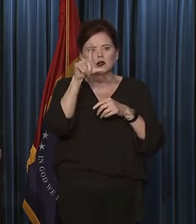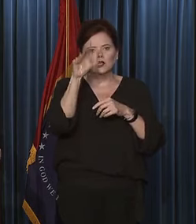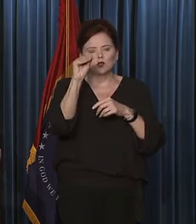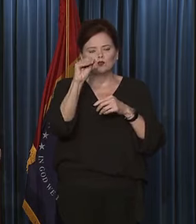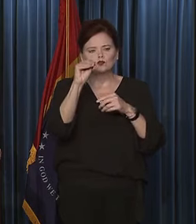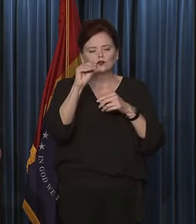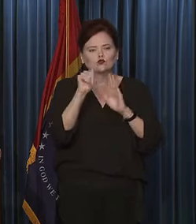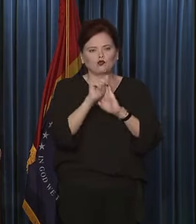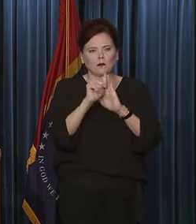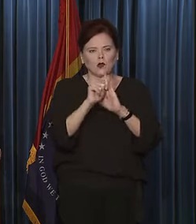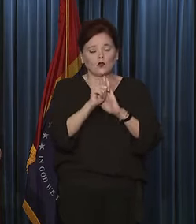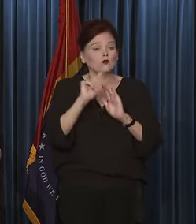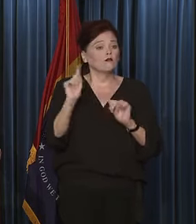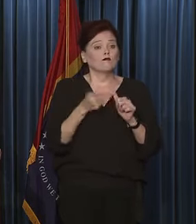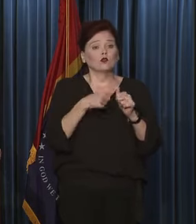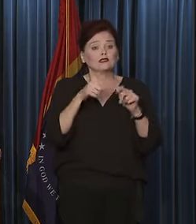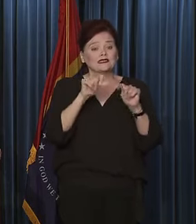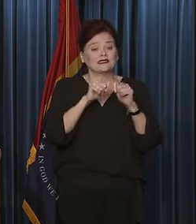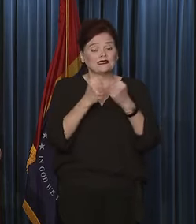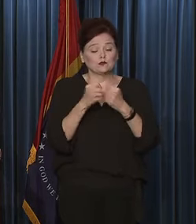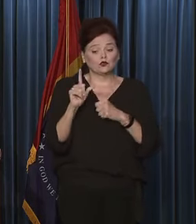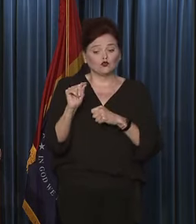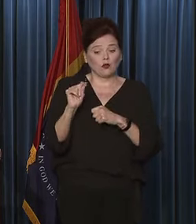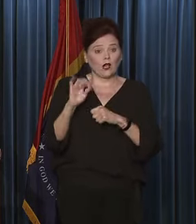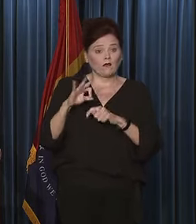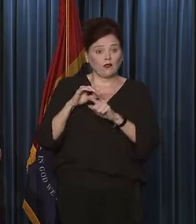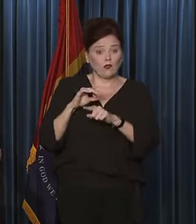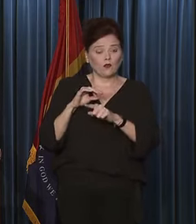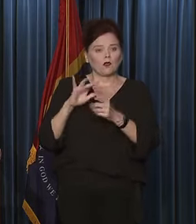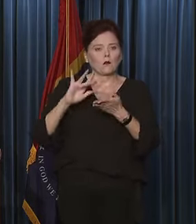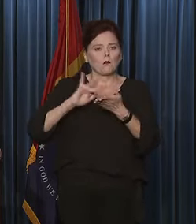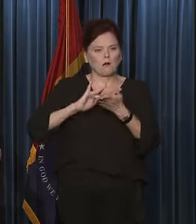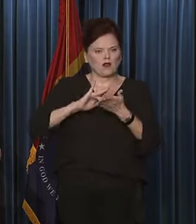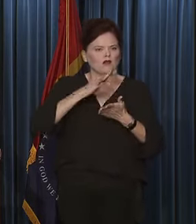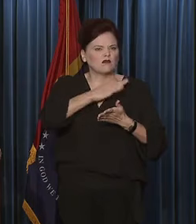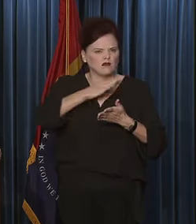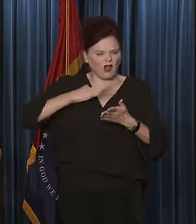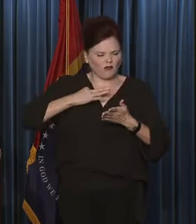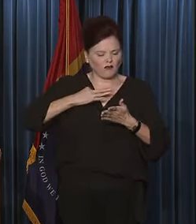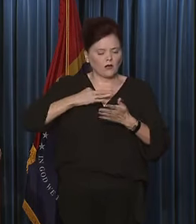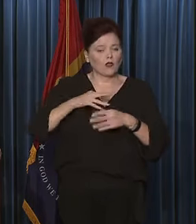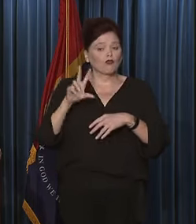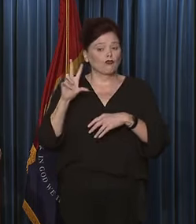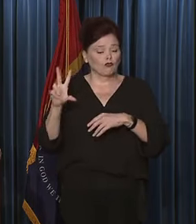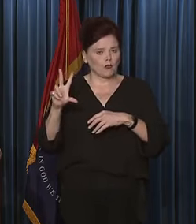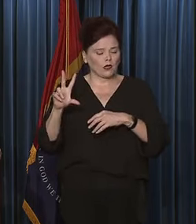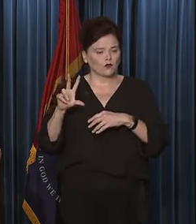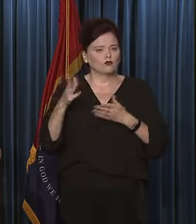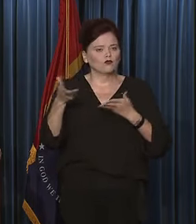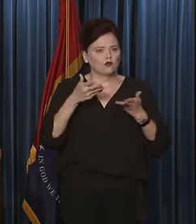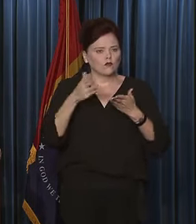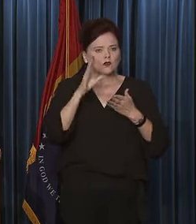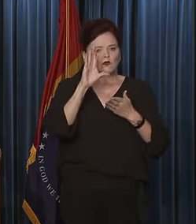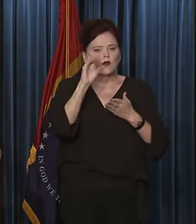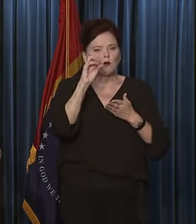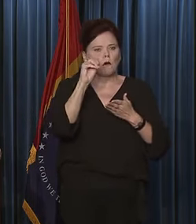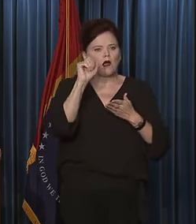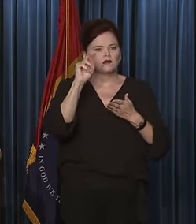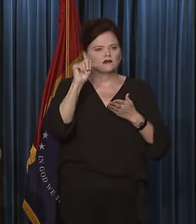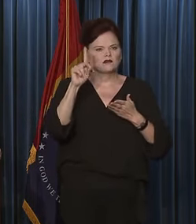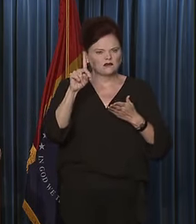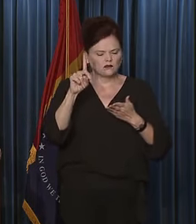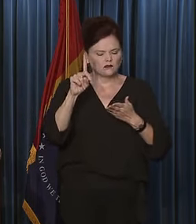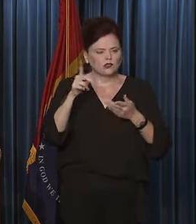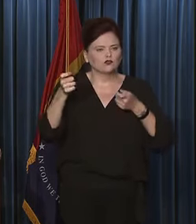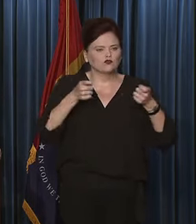Like the first team, 20 of those 23 will be medical personnel, and three will serve in a command and control